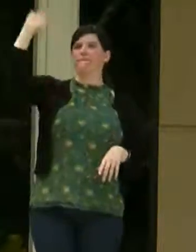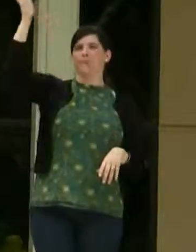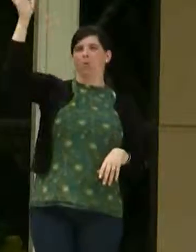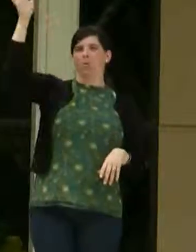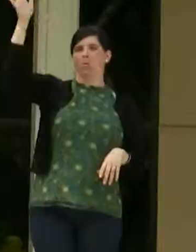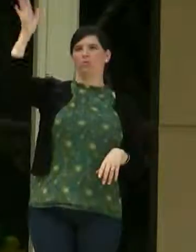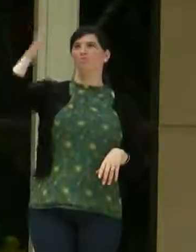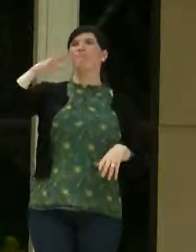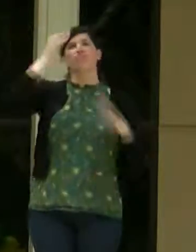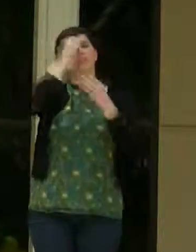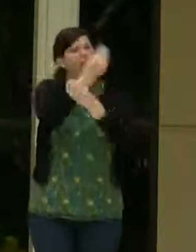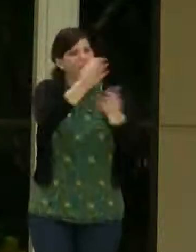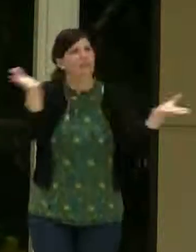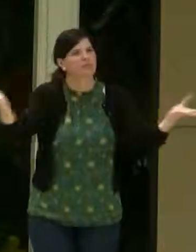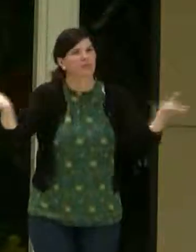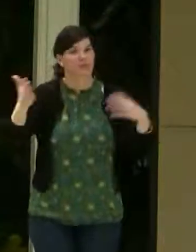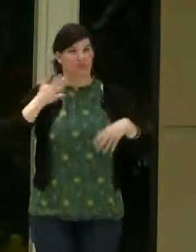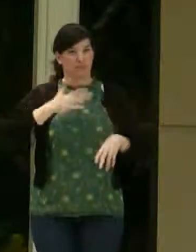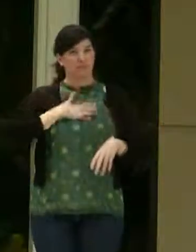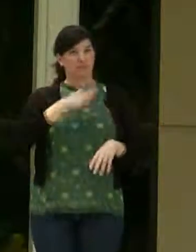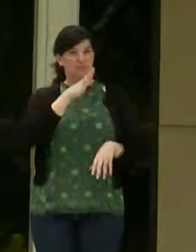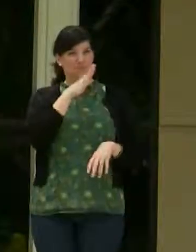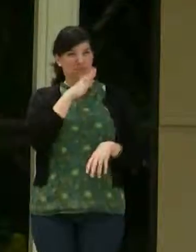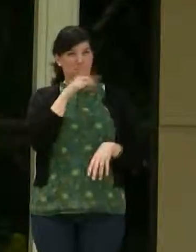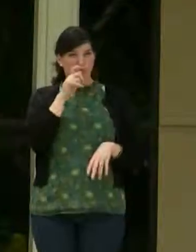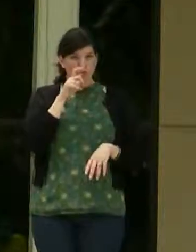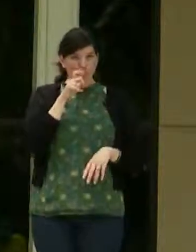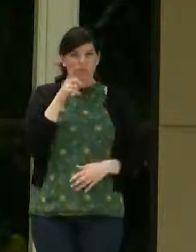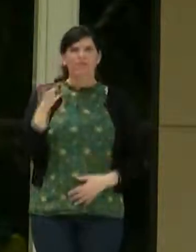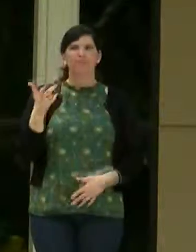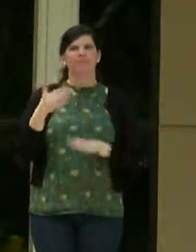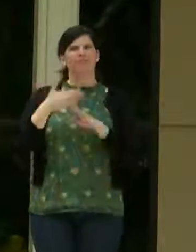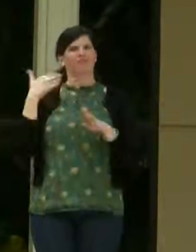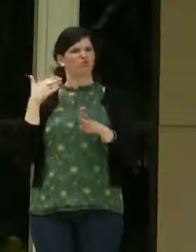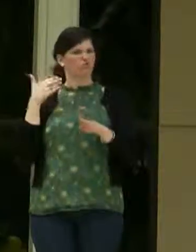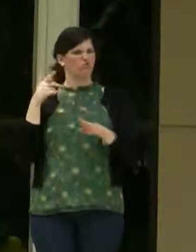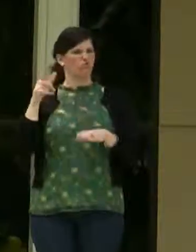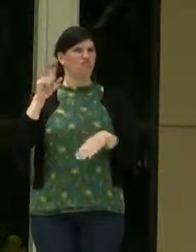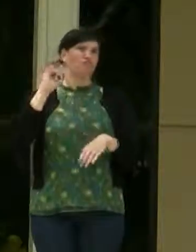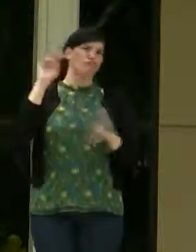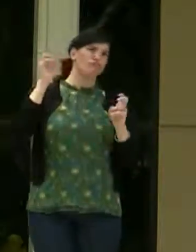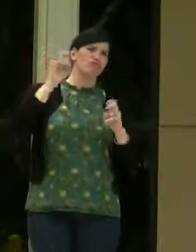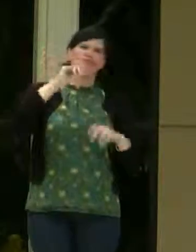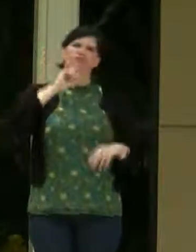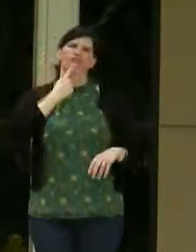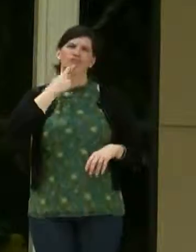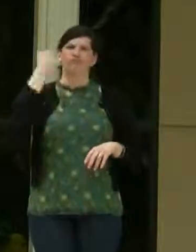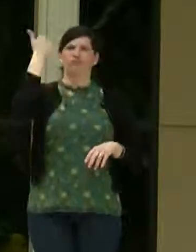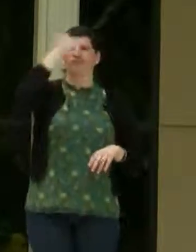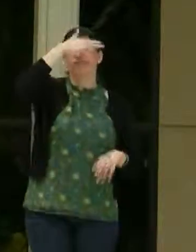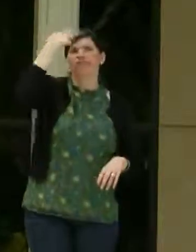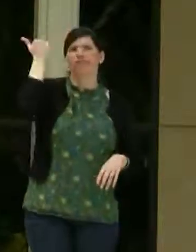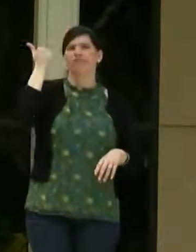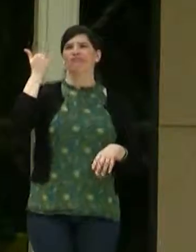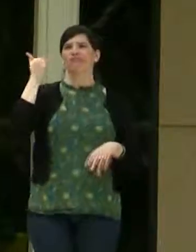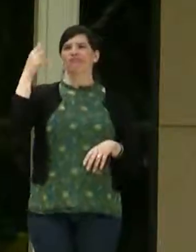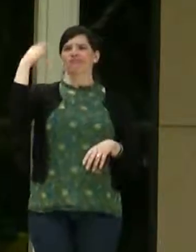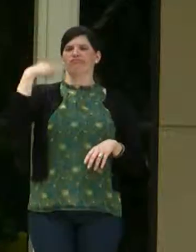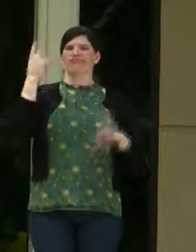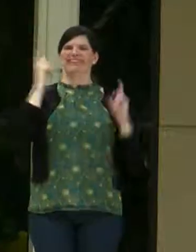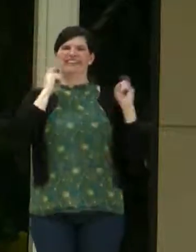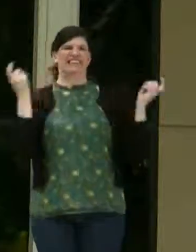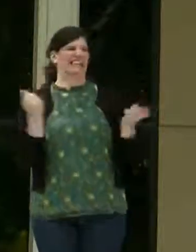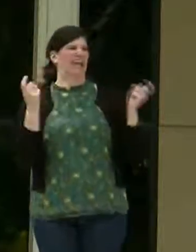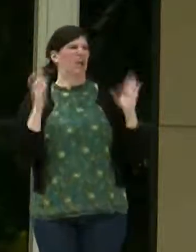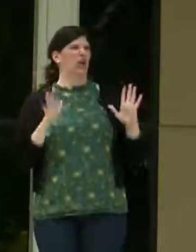And mind you, my mom was, before, was a strict Catholic. She thought I was a sinner, and my grandparents